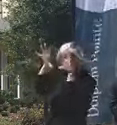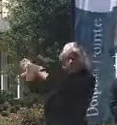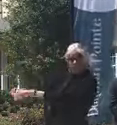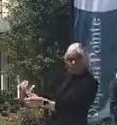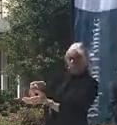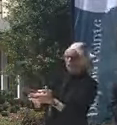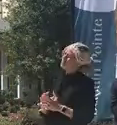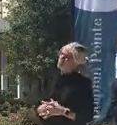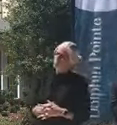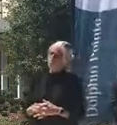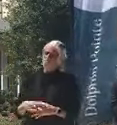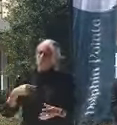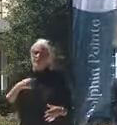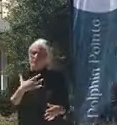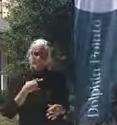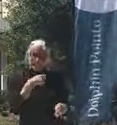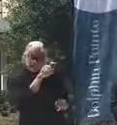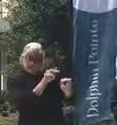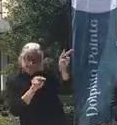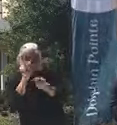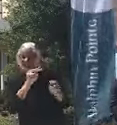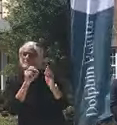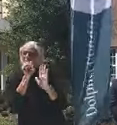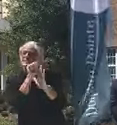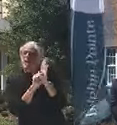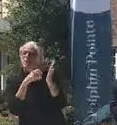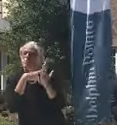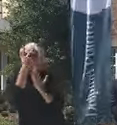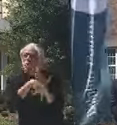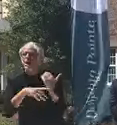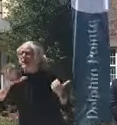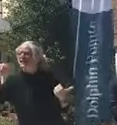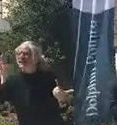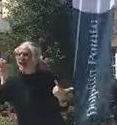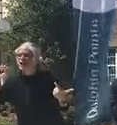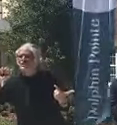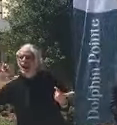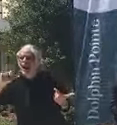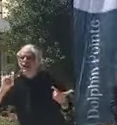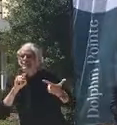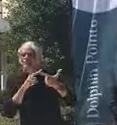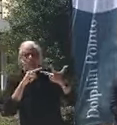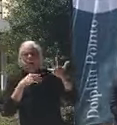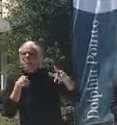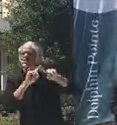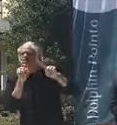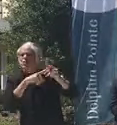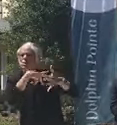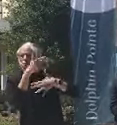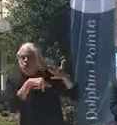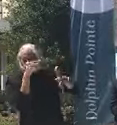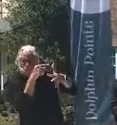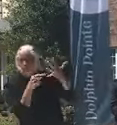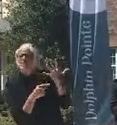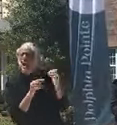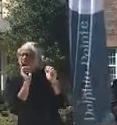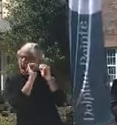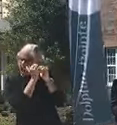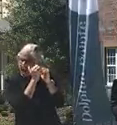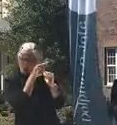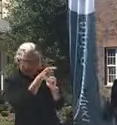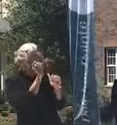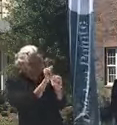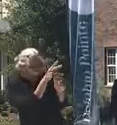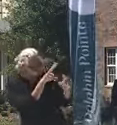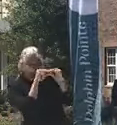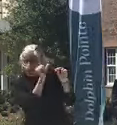of the other state programs. Because we have CARES Act money, there may be ways where we can do some small business loans. But these are going to be